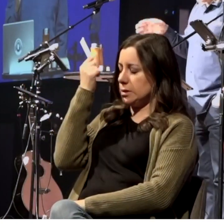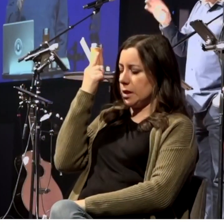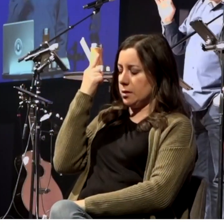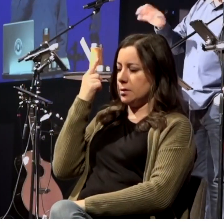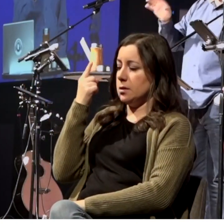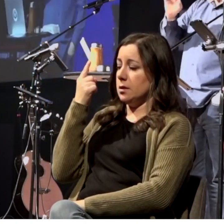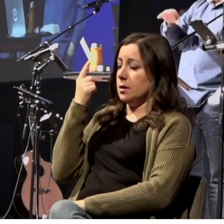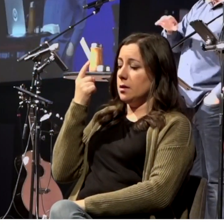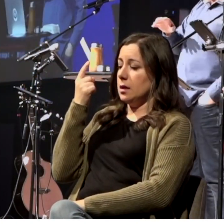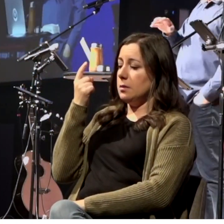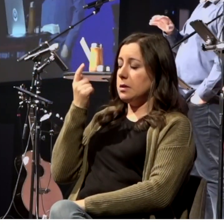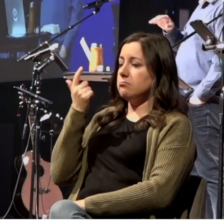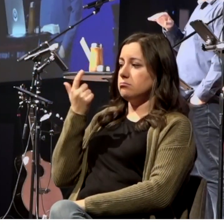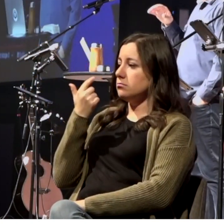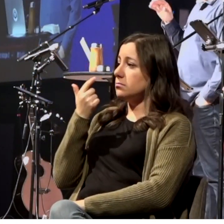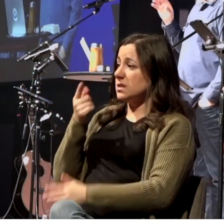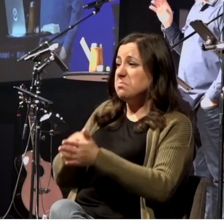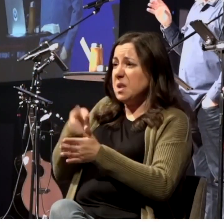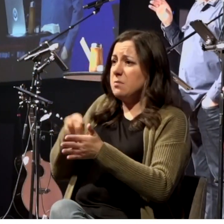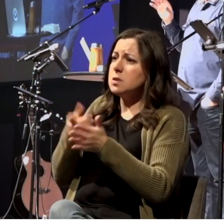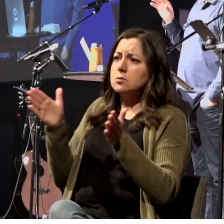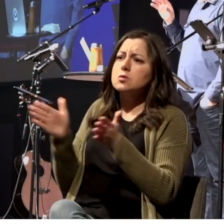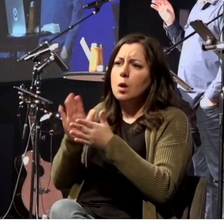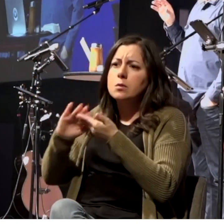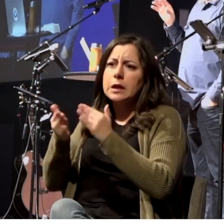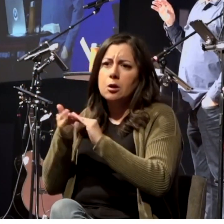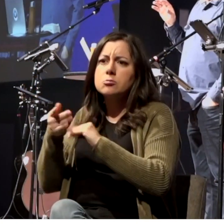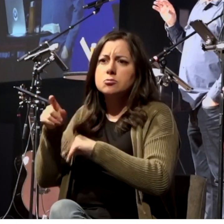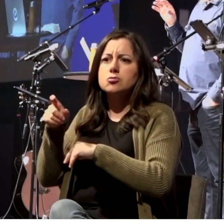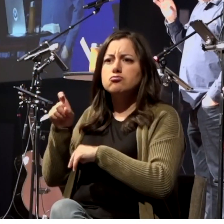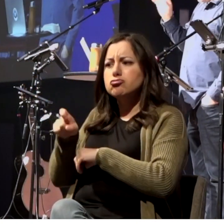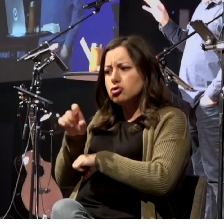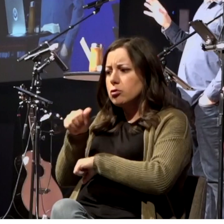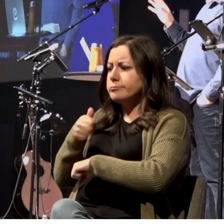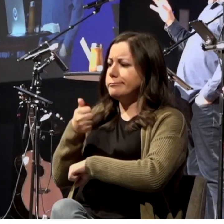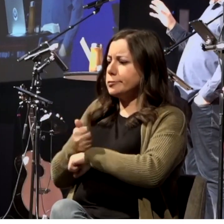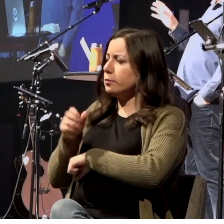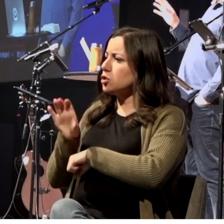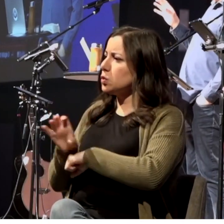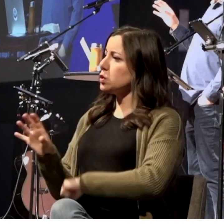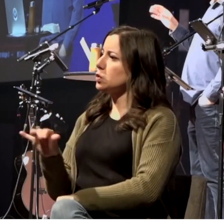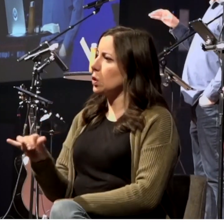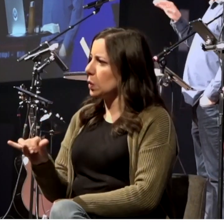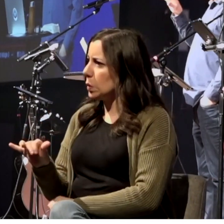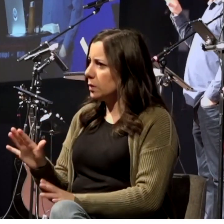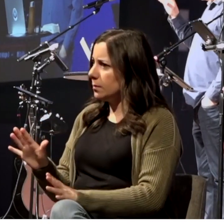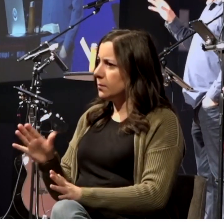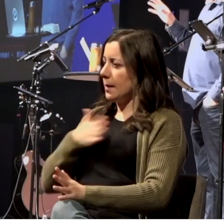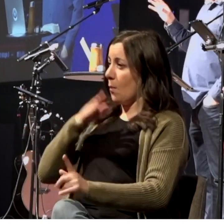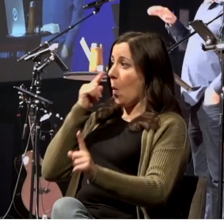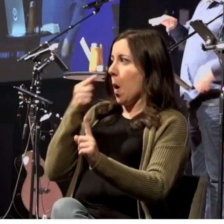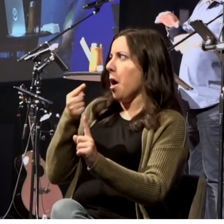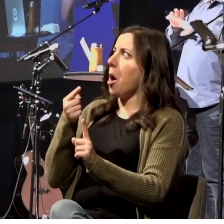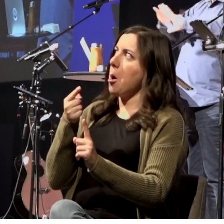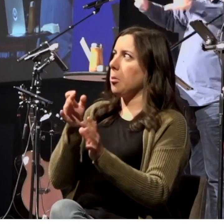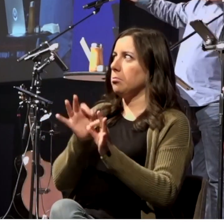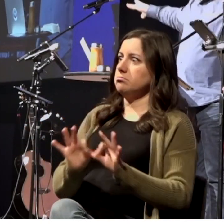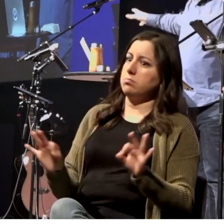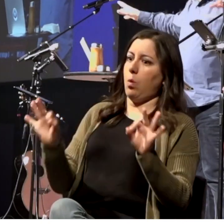that we don't plant churches in small towns. That's not to say, you know, that the only place where ministry takes place is in a large city. But it's bigger than